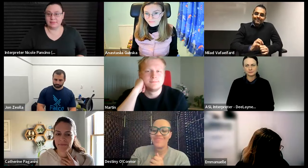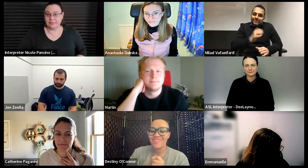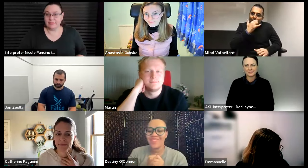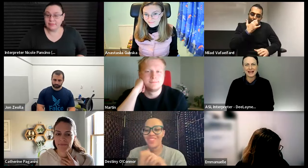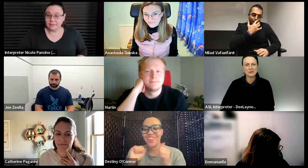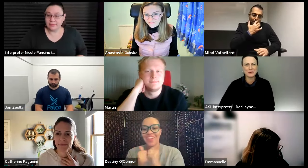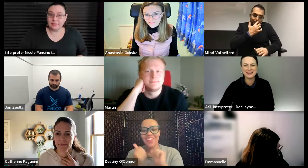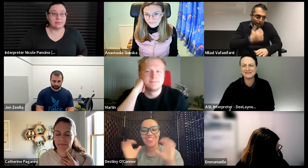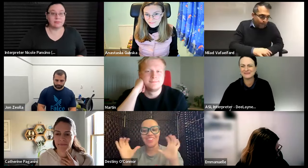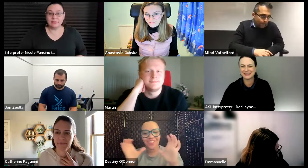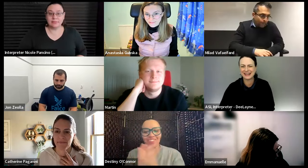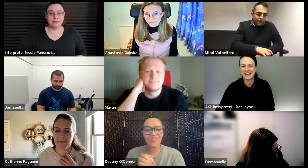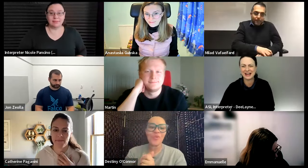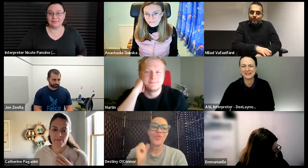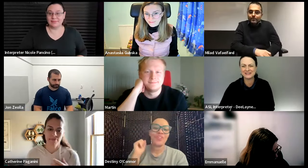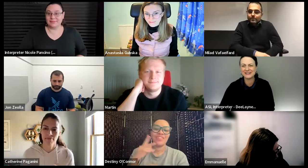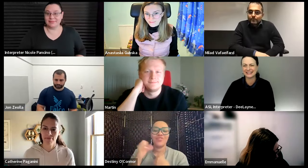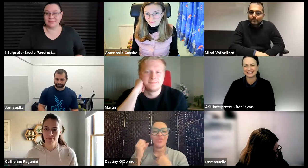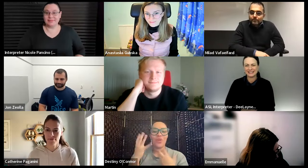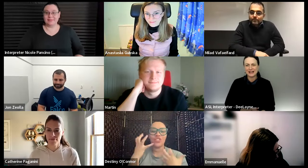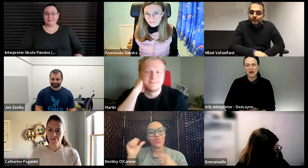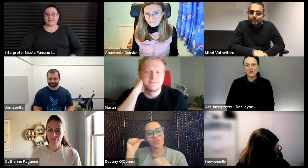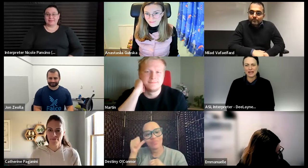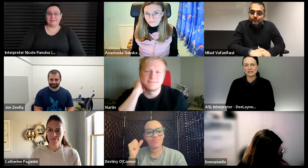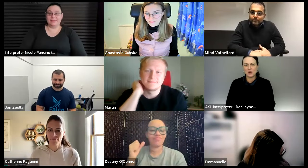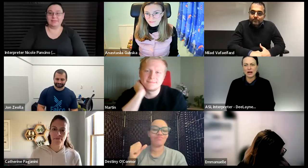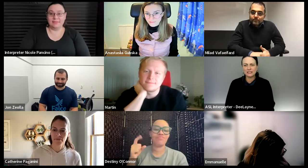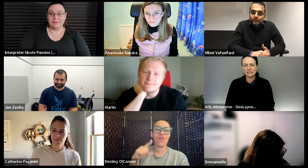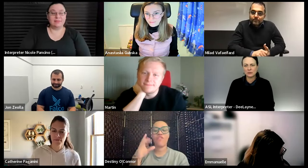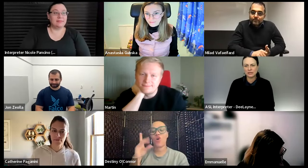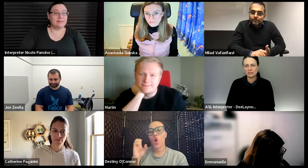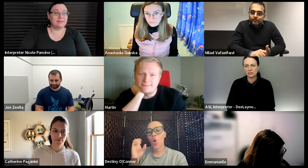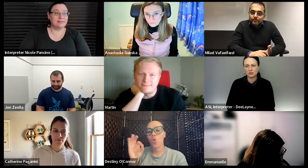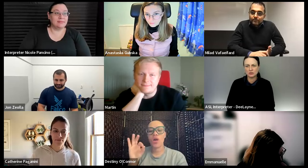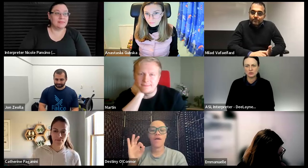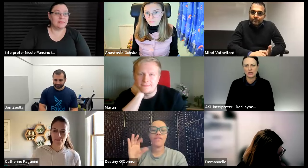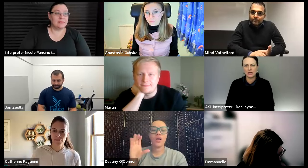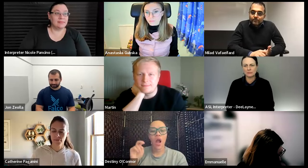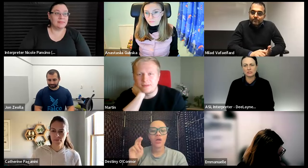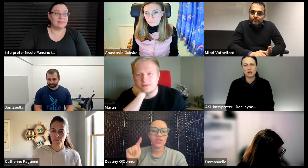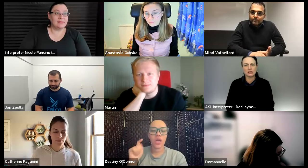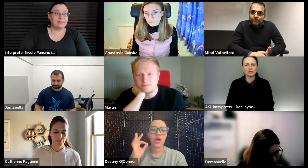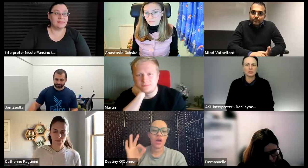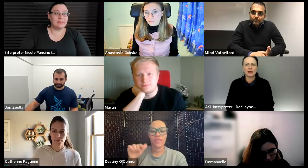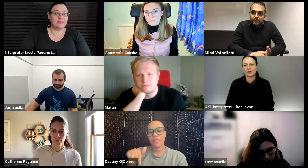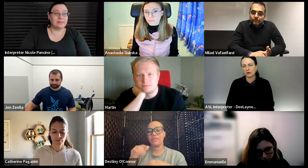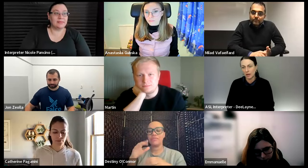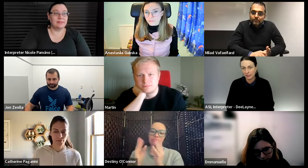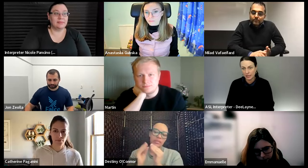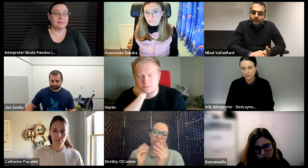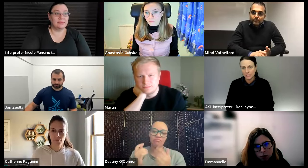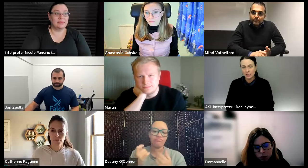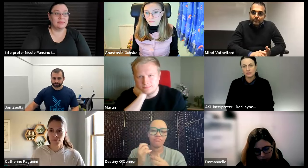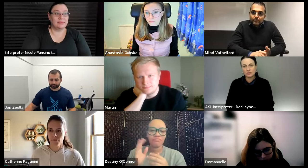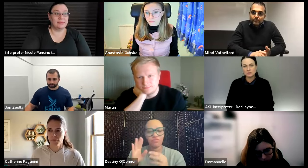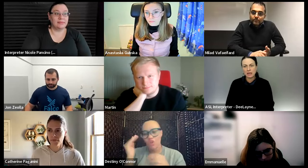yeah hi everyone hi how are you doing okay so i just wanted to um talk a little bit about the code of